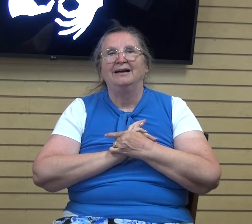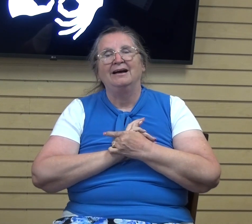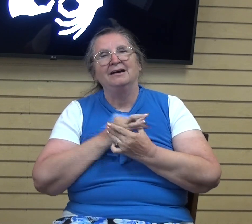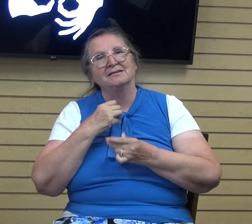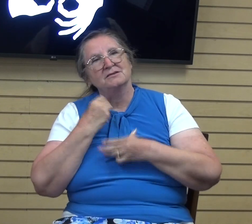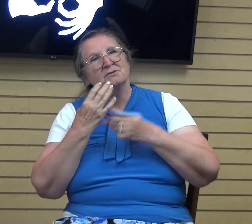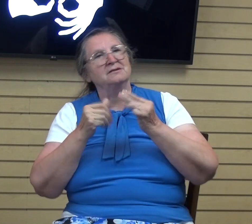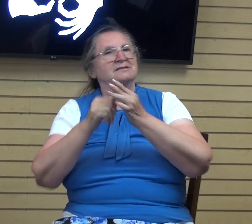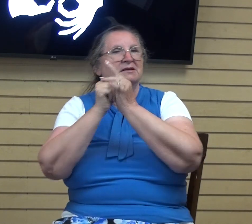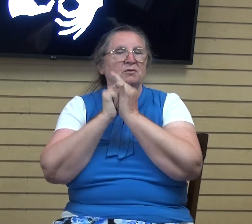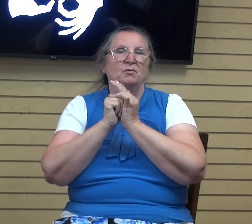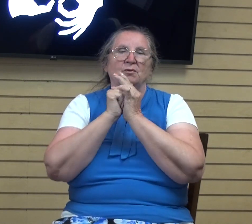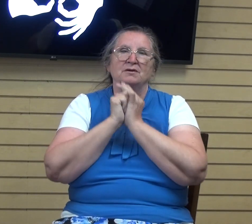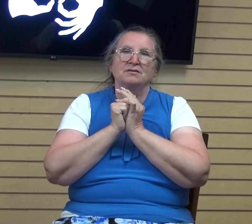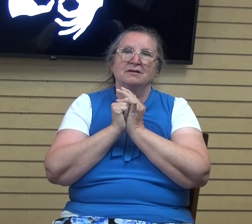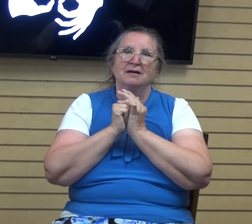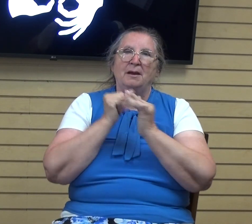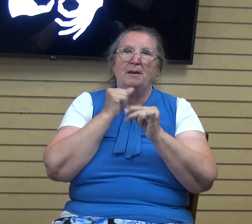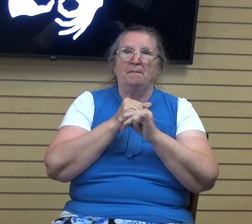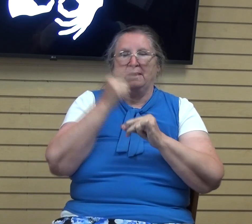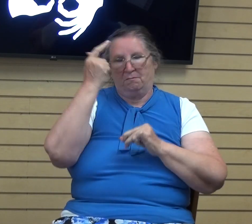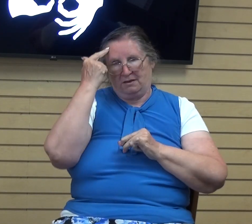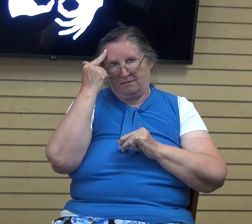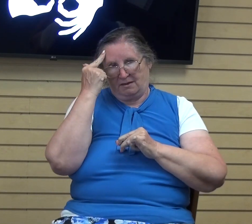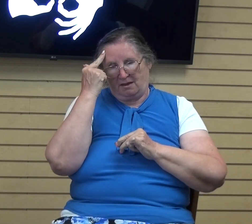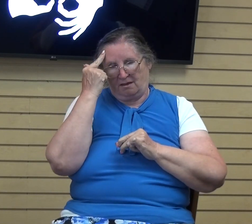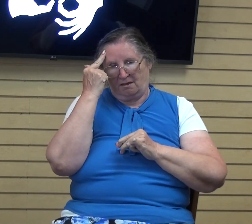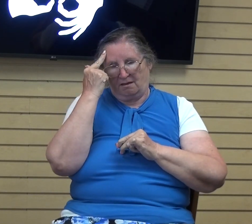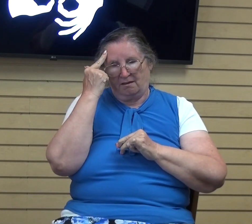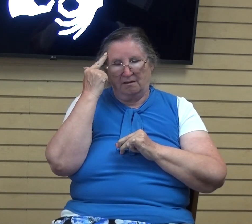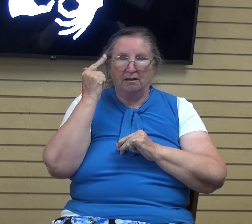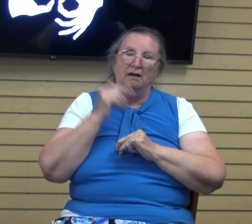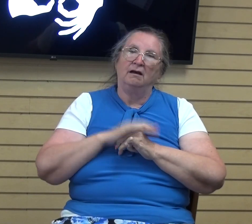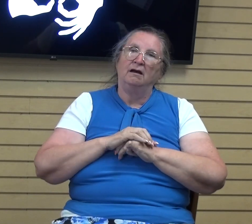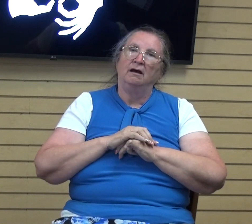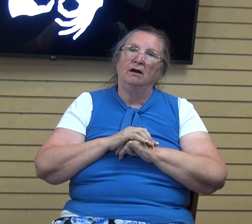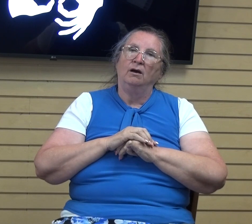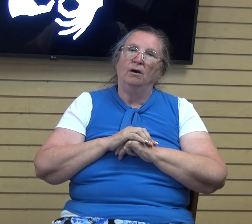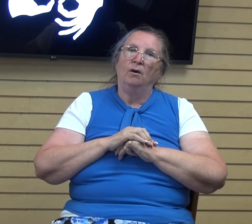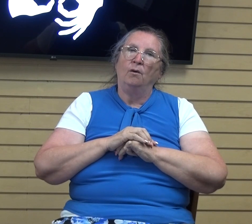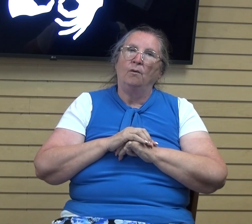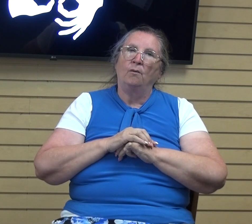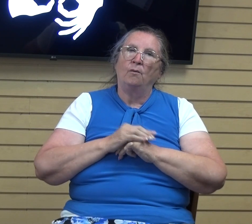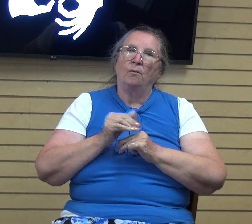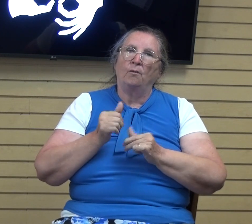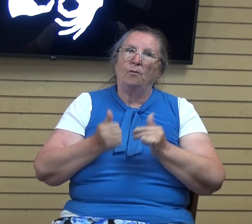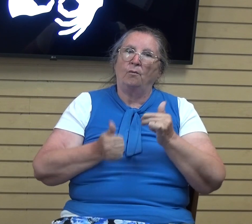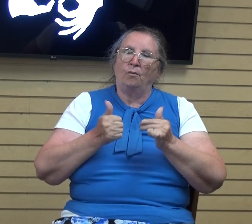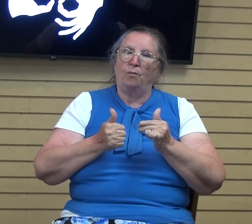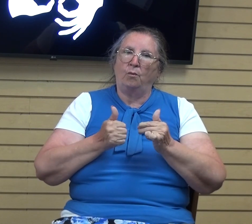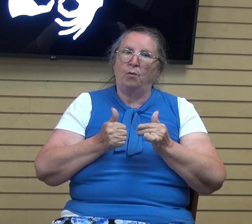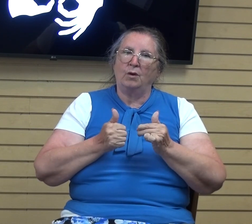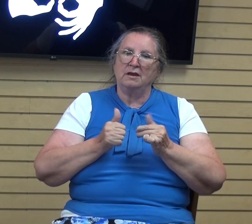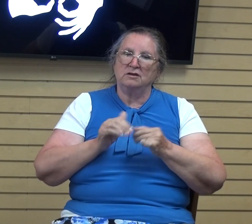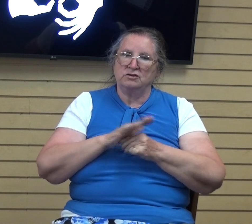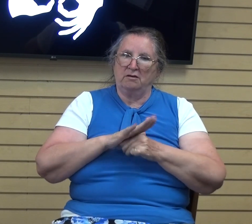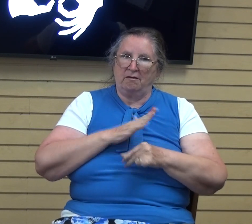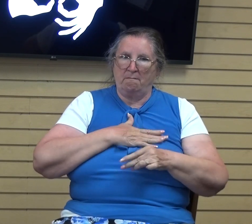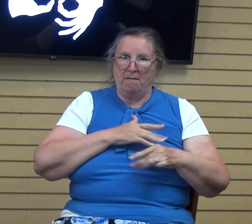worshiping, it just made me think where, what areas in my life is God not on the throne of my heart